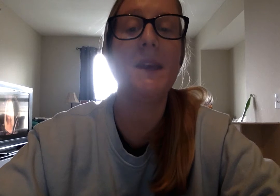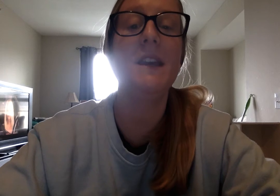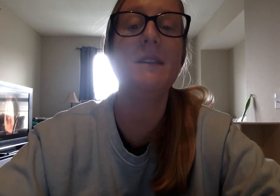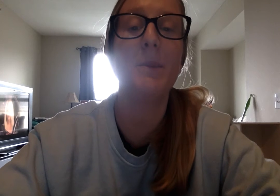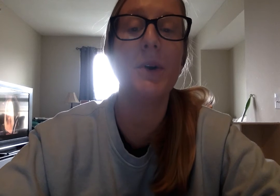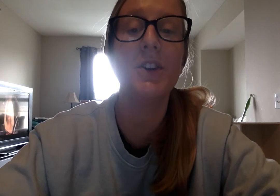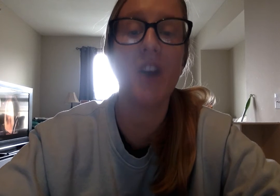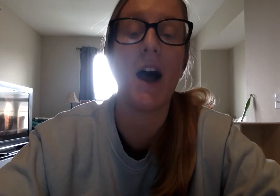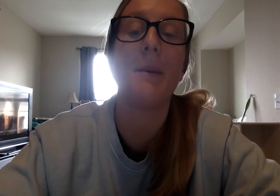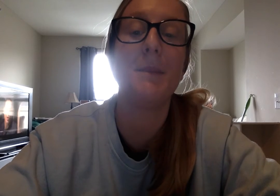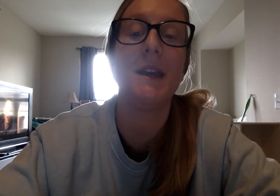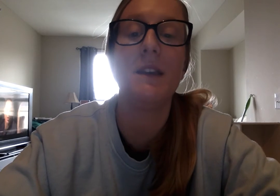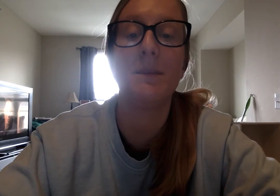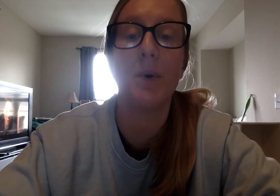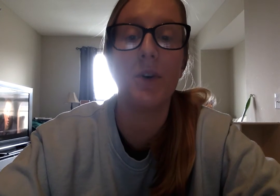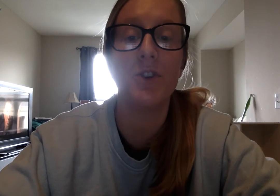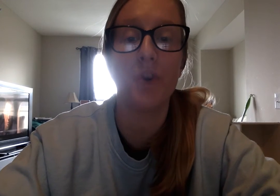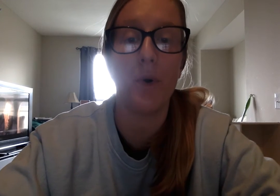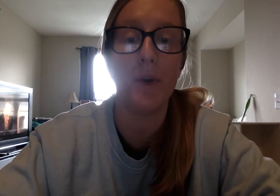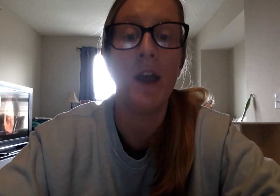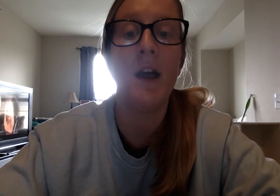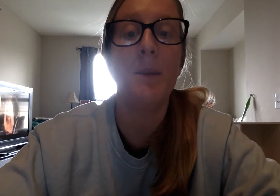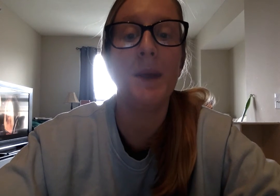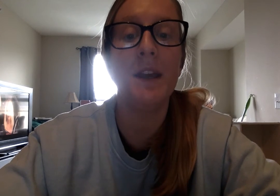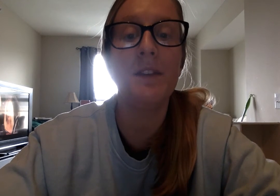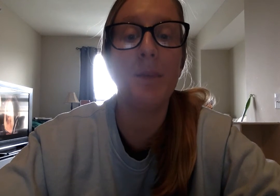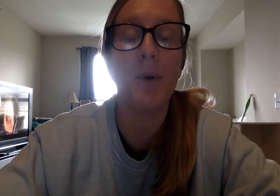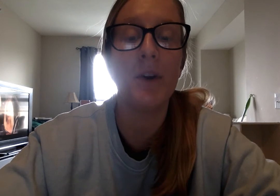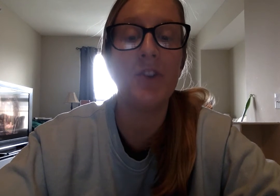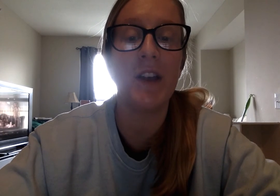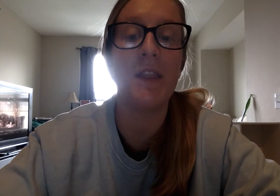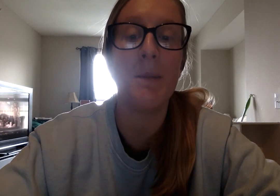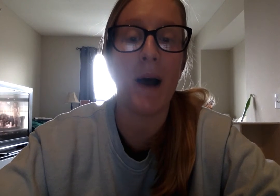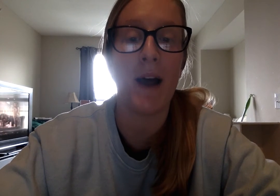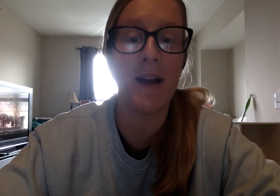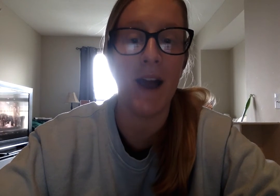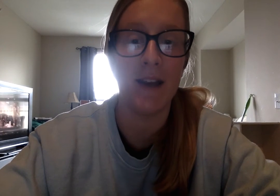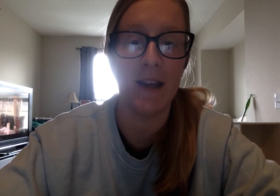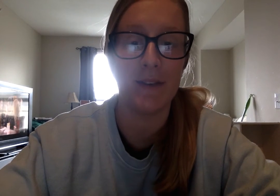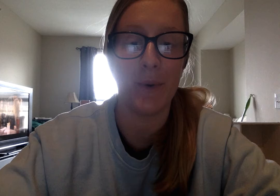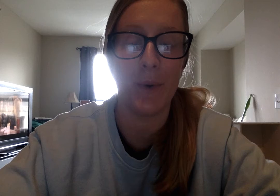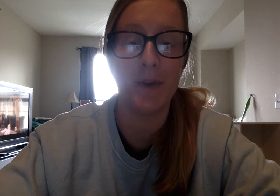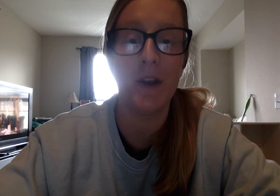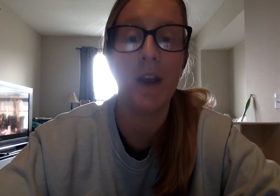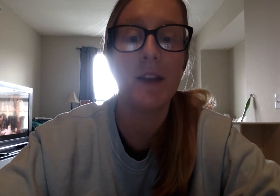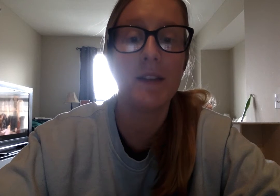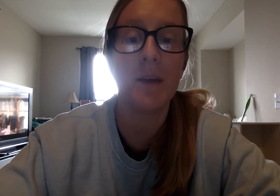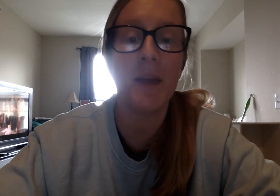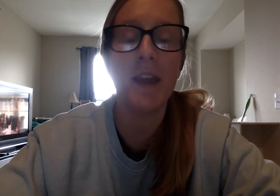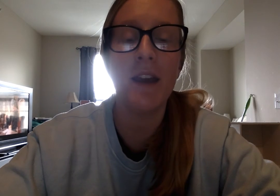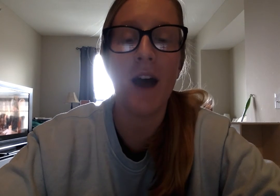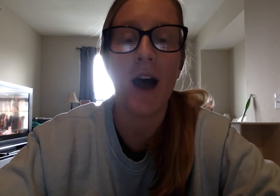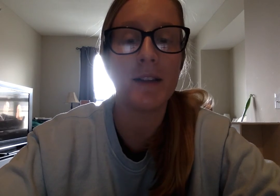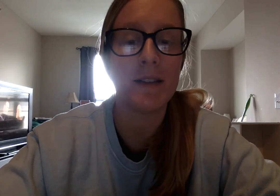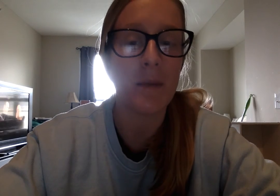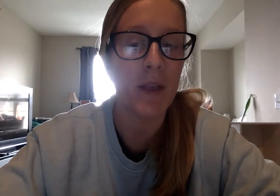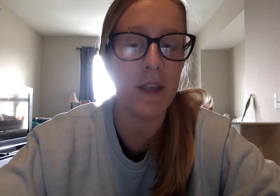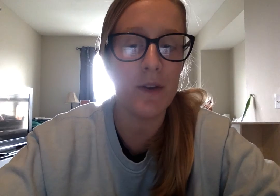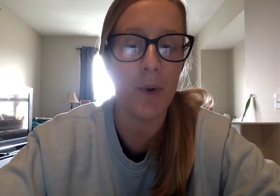Peas. Porridge hot. Peas. Porridge cold. Peas. Porridge in the pot. Nine days old. Some like it hot. Some like it